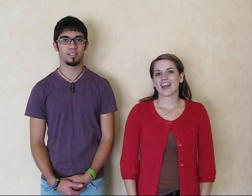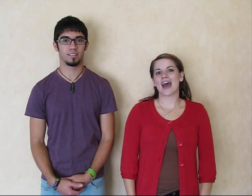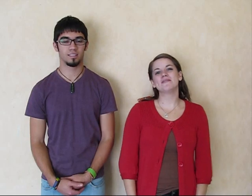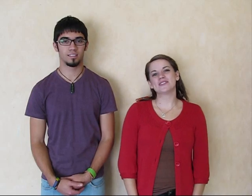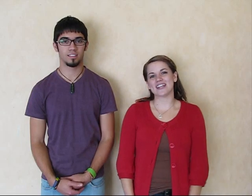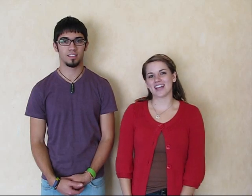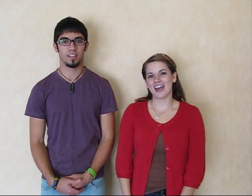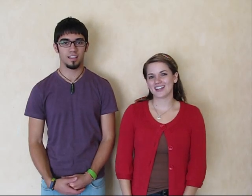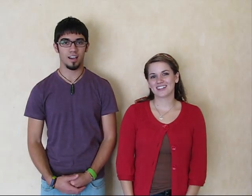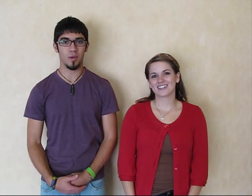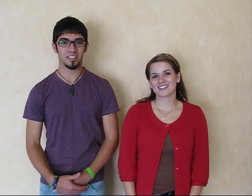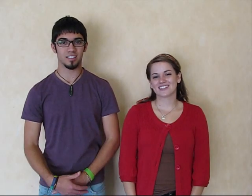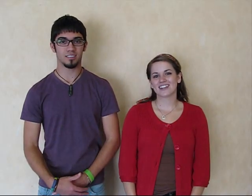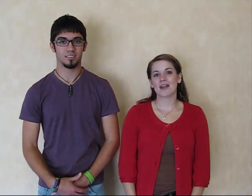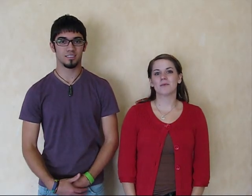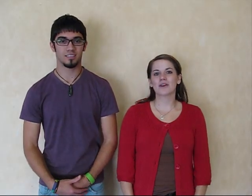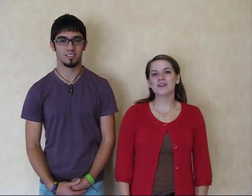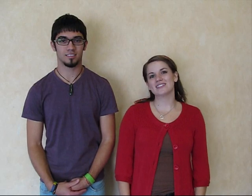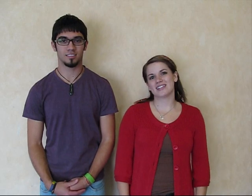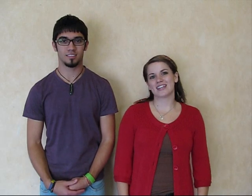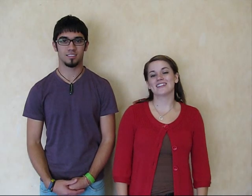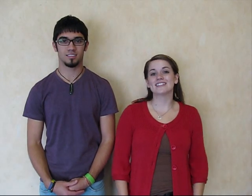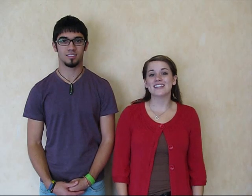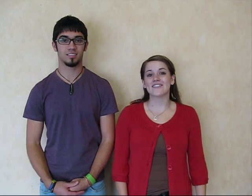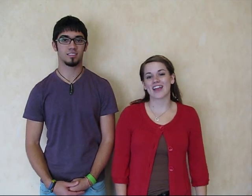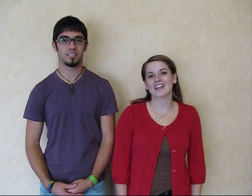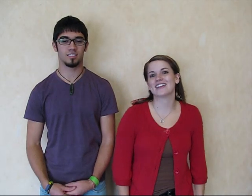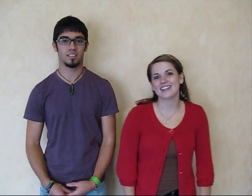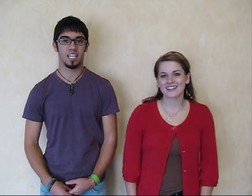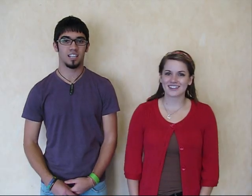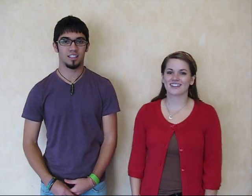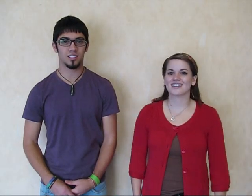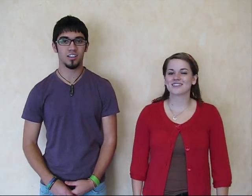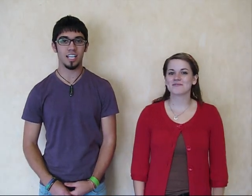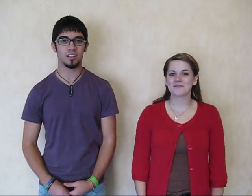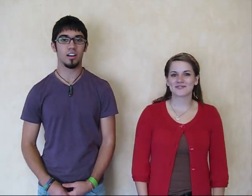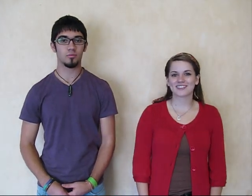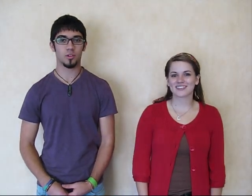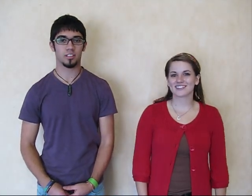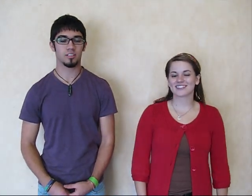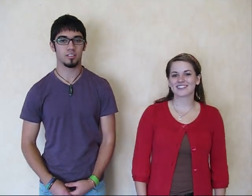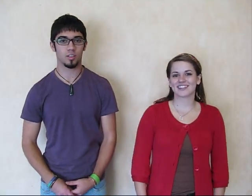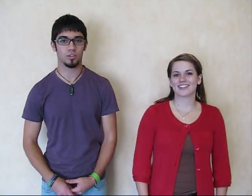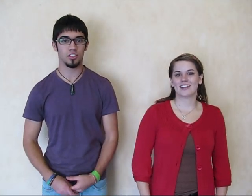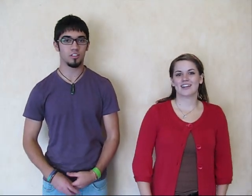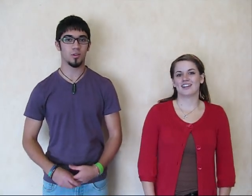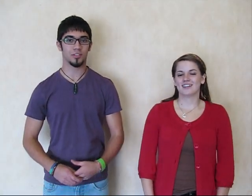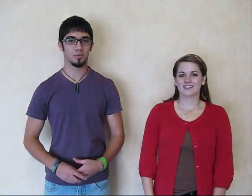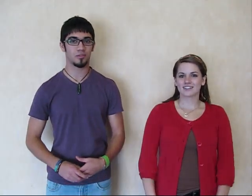I'm Mitresa, and I'm Isaac, and we're going to sing the Sea of Galilee. This song has a lot of motions, so we'll show you the motions before